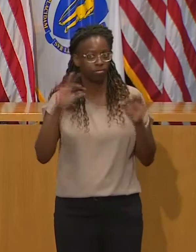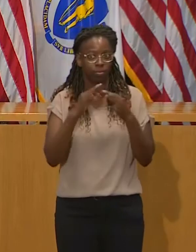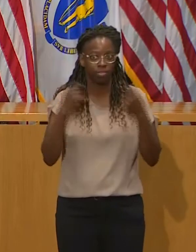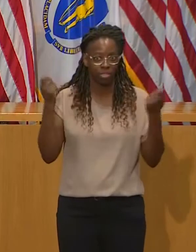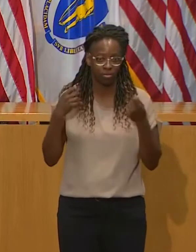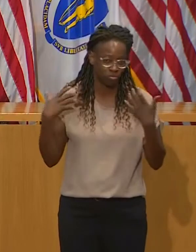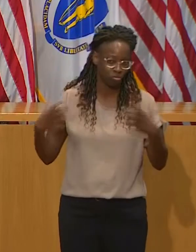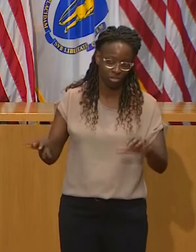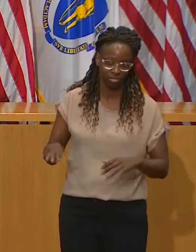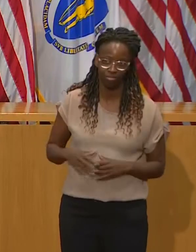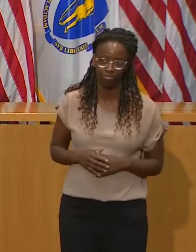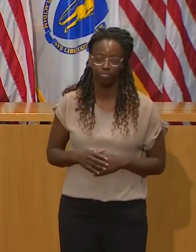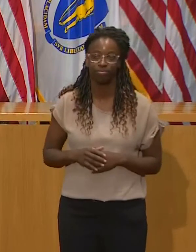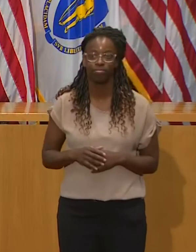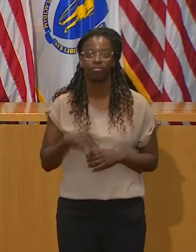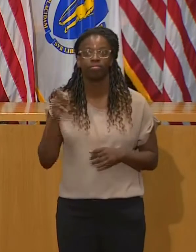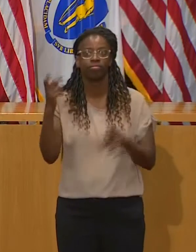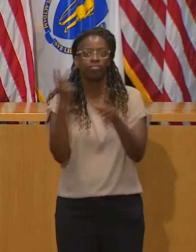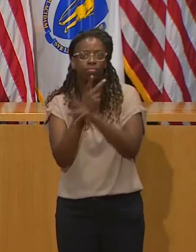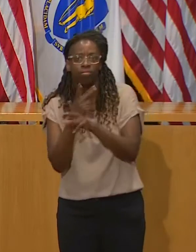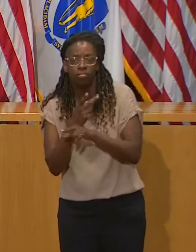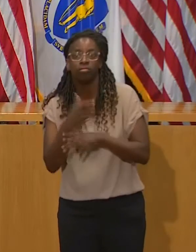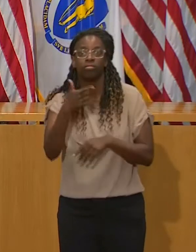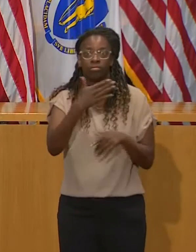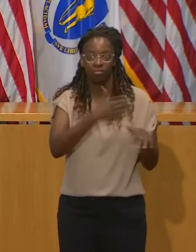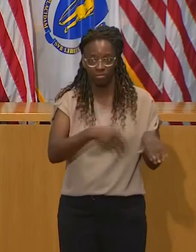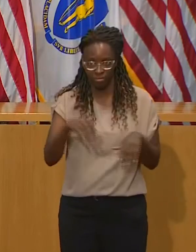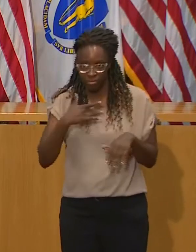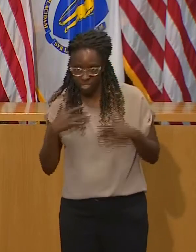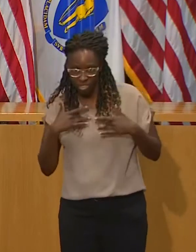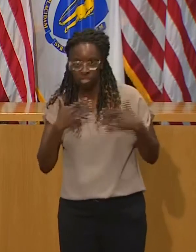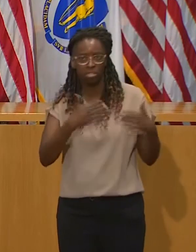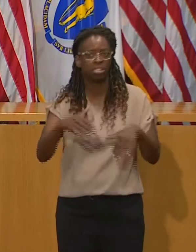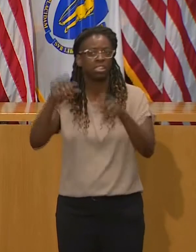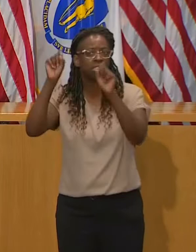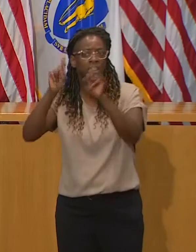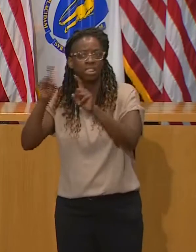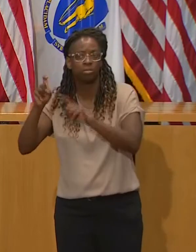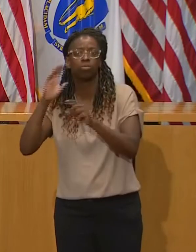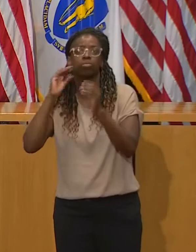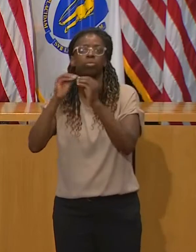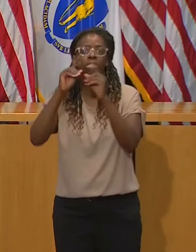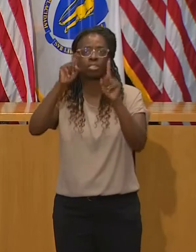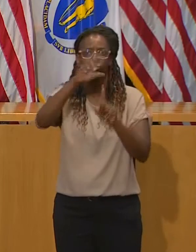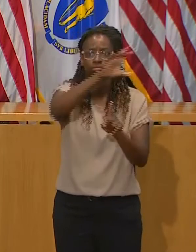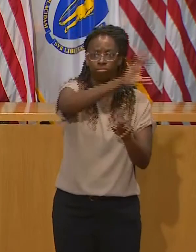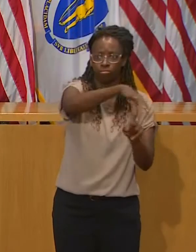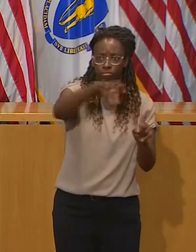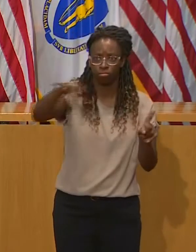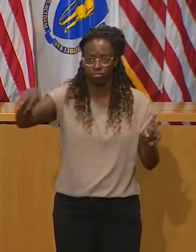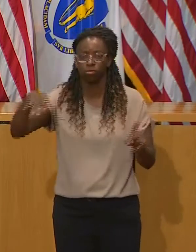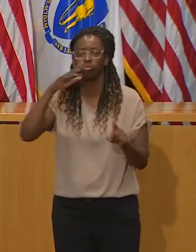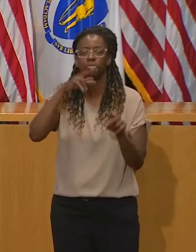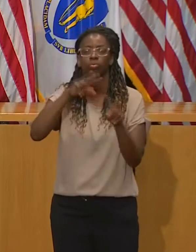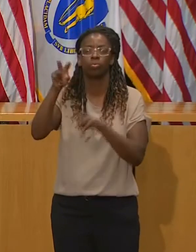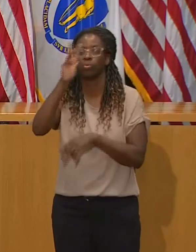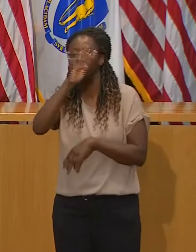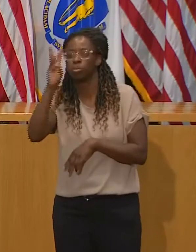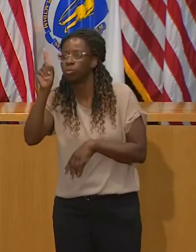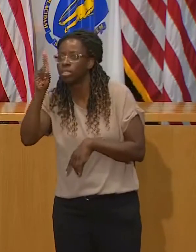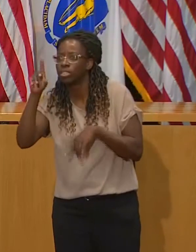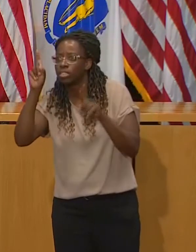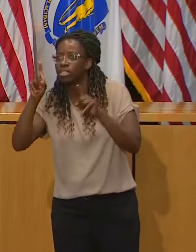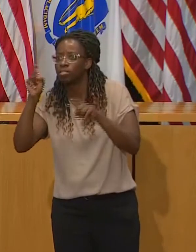the number of hours a few days before the holidays. On reporting, yesterday we reported 1